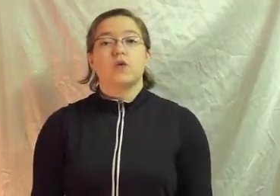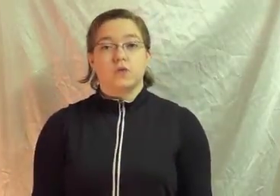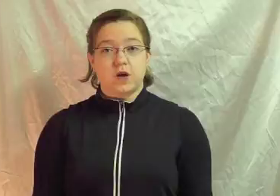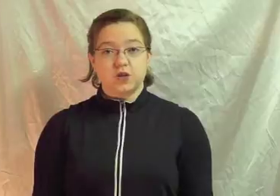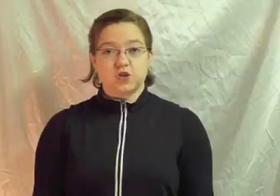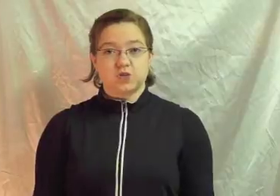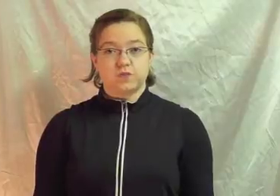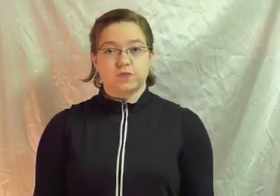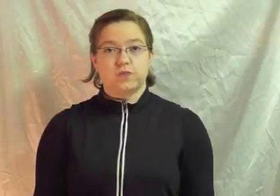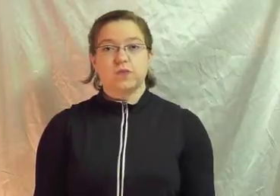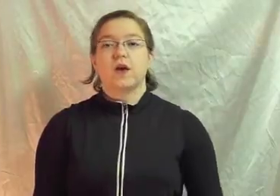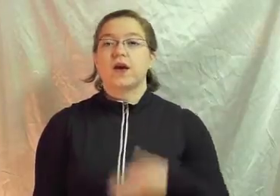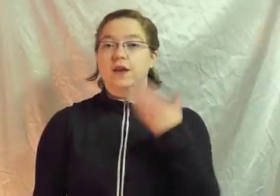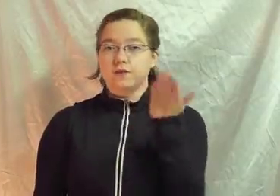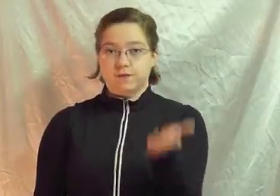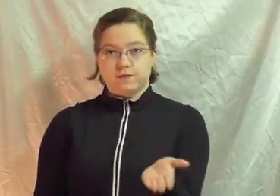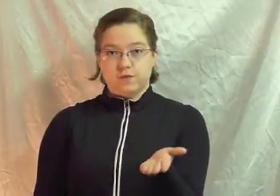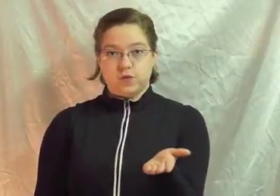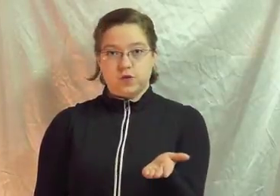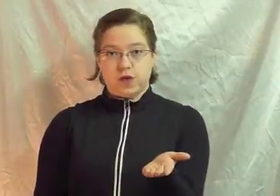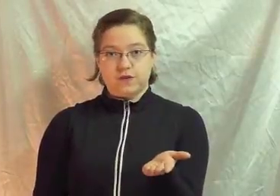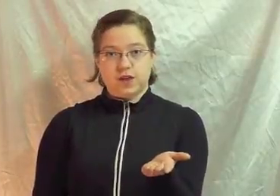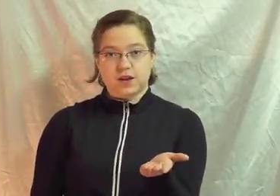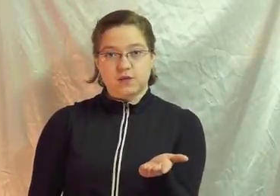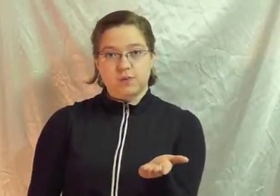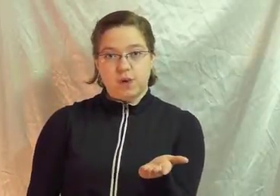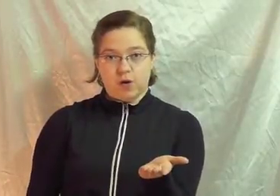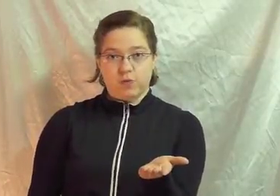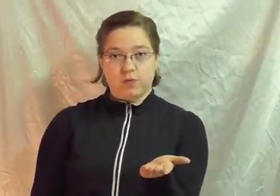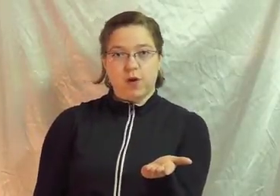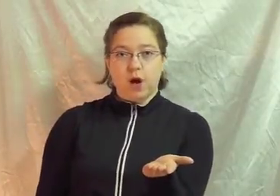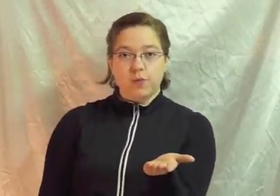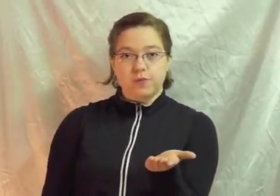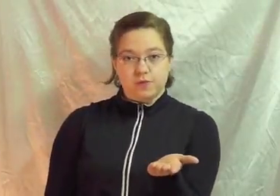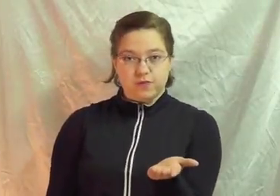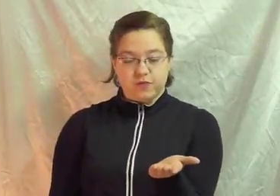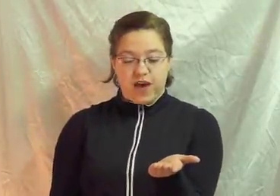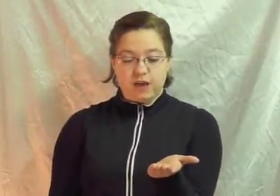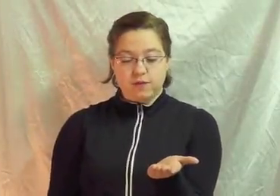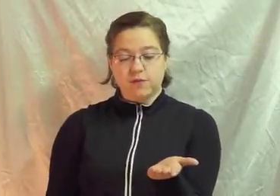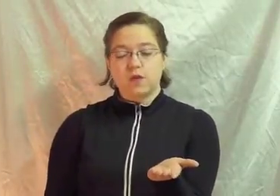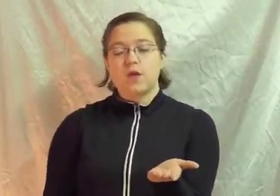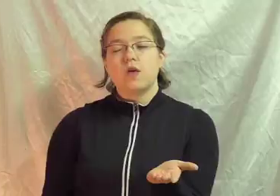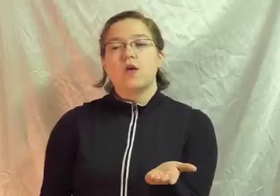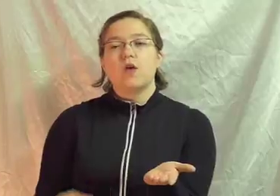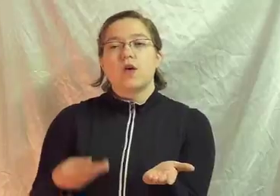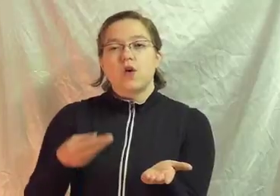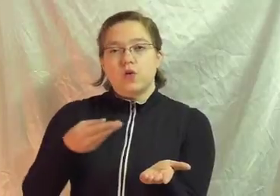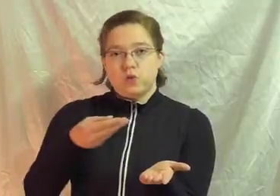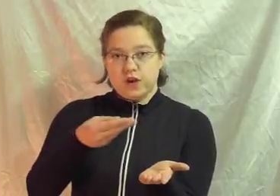Rich Again Your left hand Palm Up Flat Rich